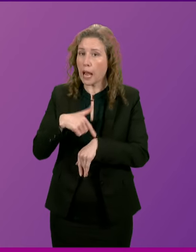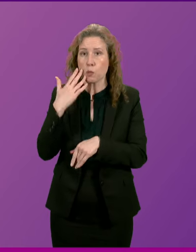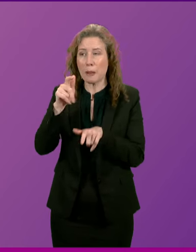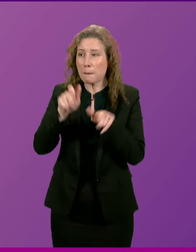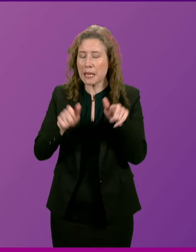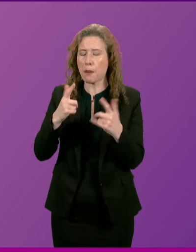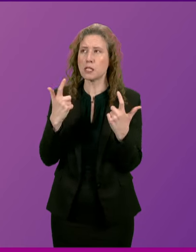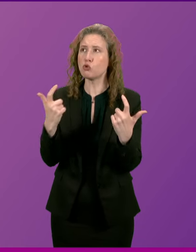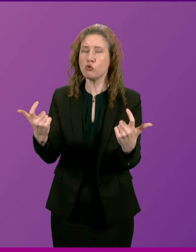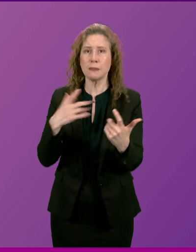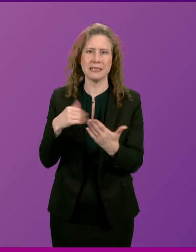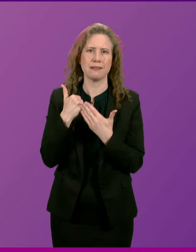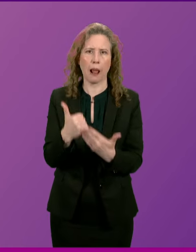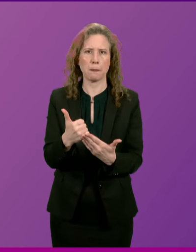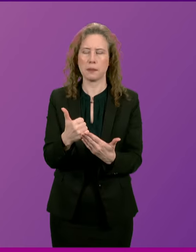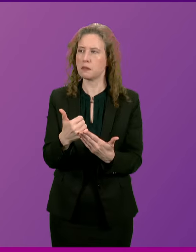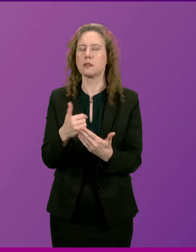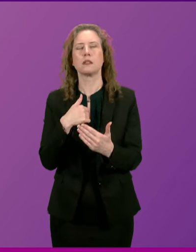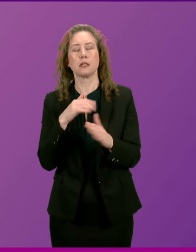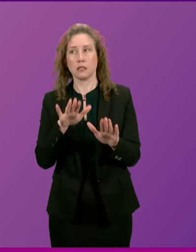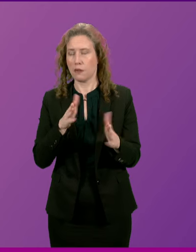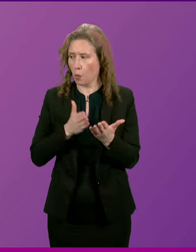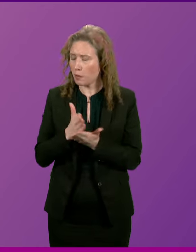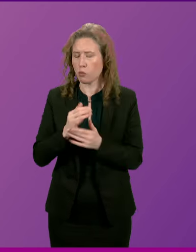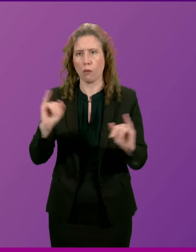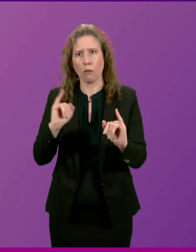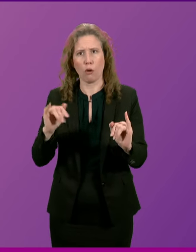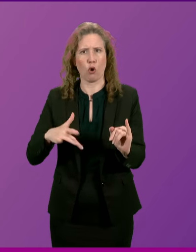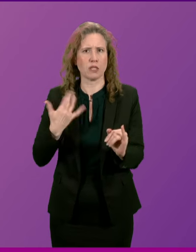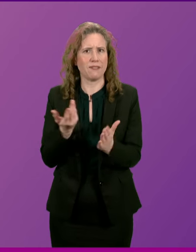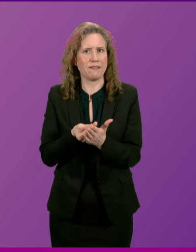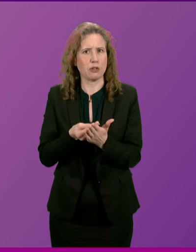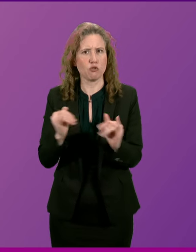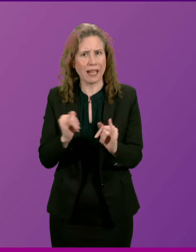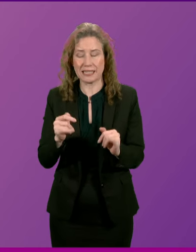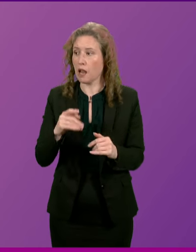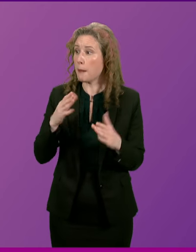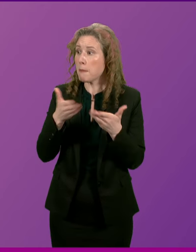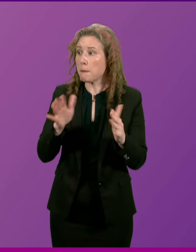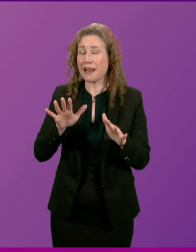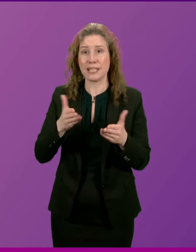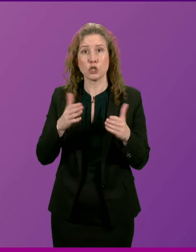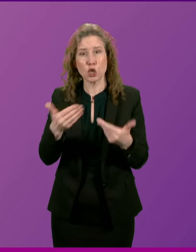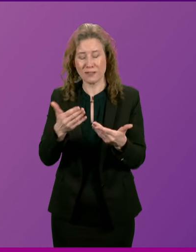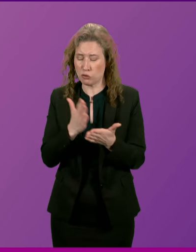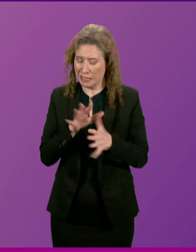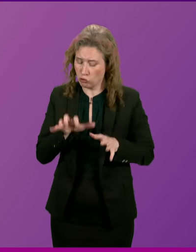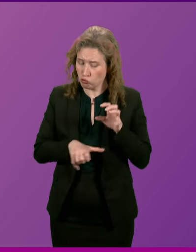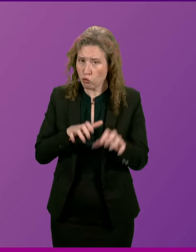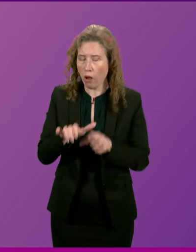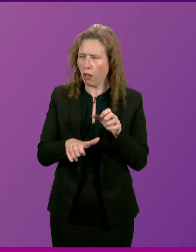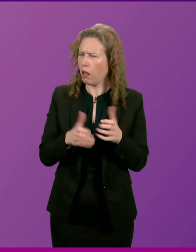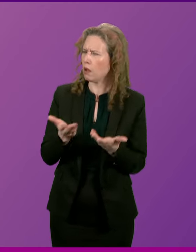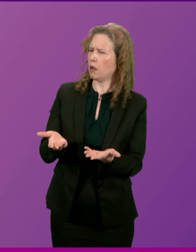people are crying out for help during a cost-of-living crisis and our public services are stripped to the boon, it is